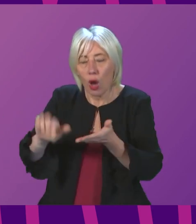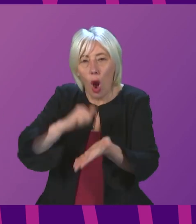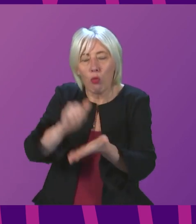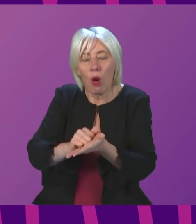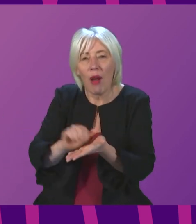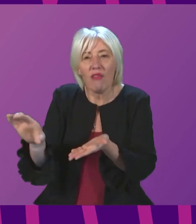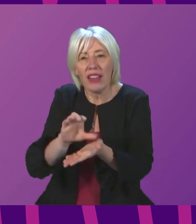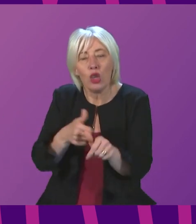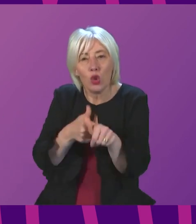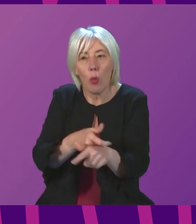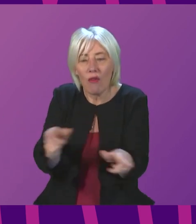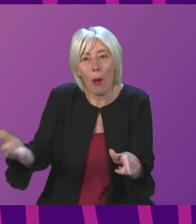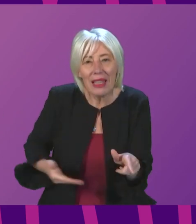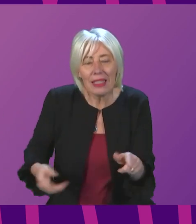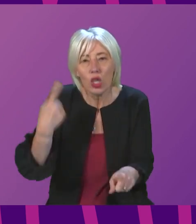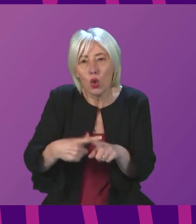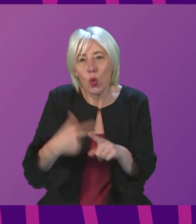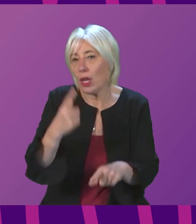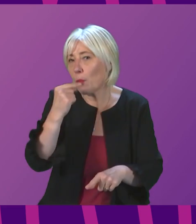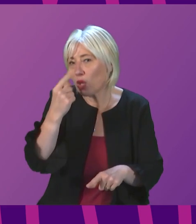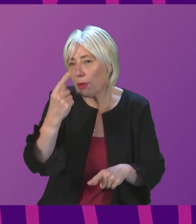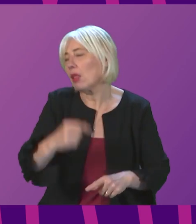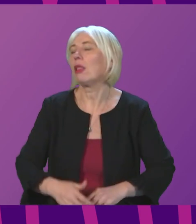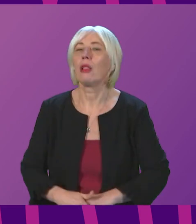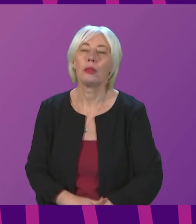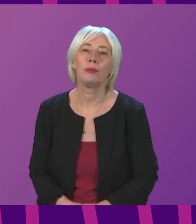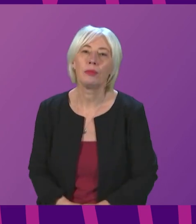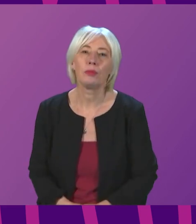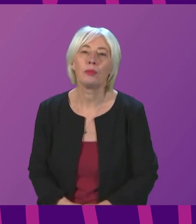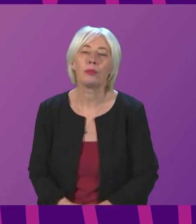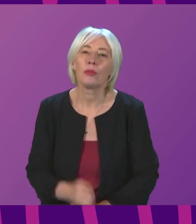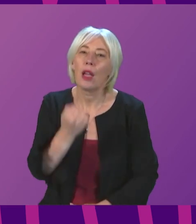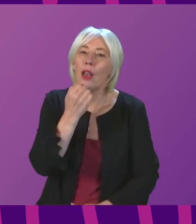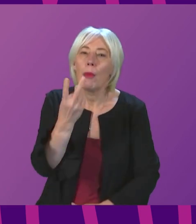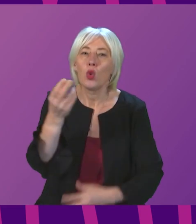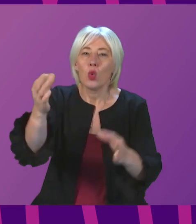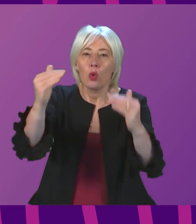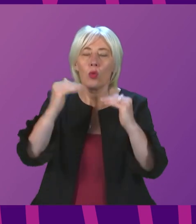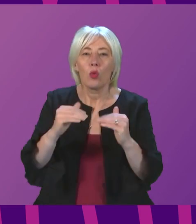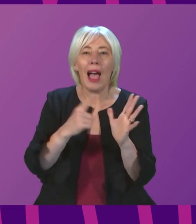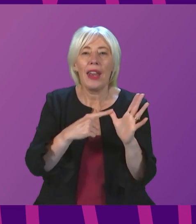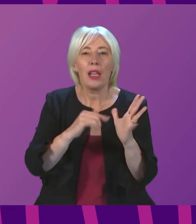place for businesses as quickly as possible. Question number two, Anna Sarwar.